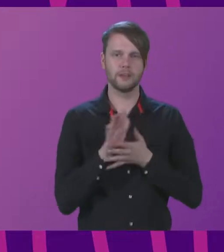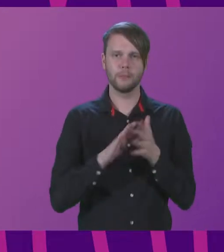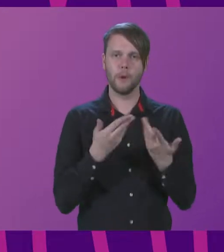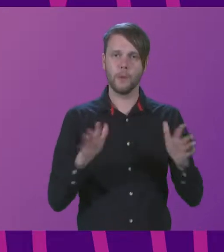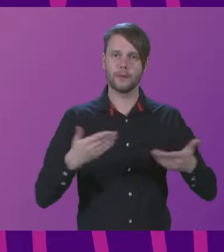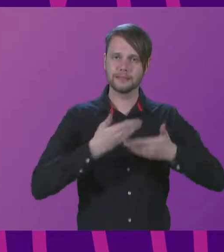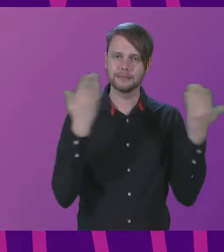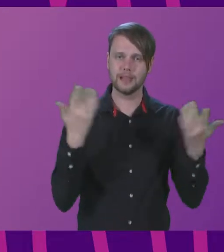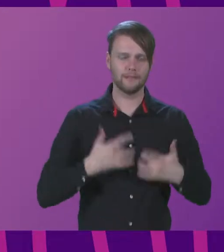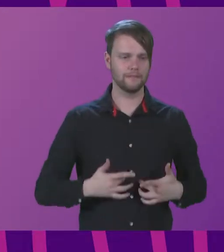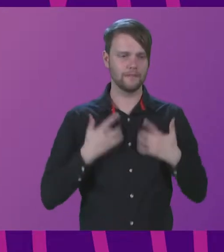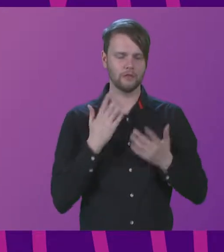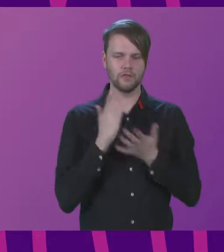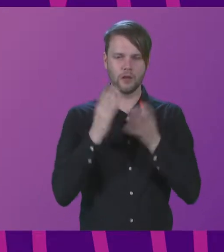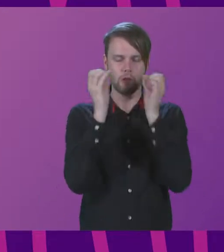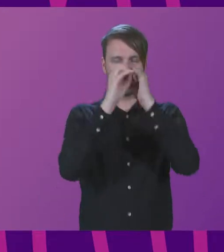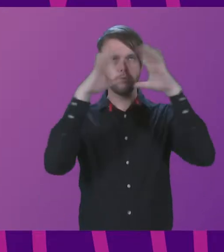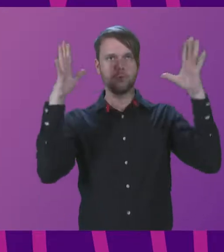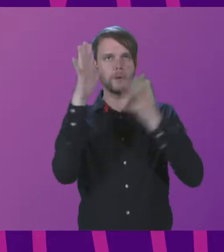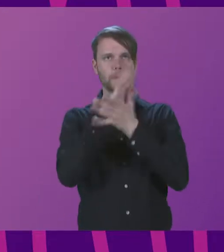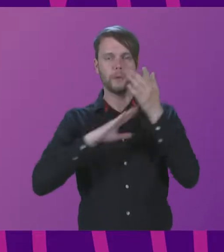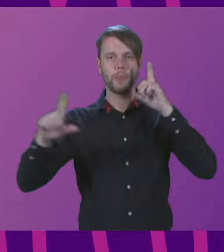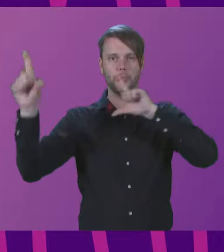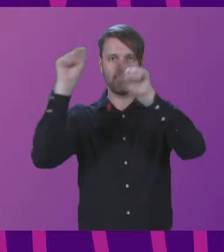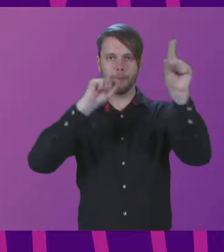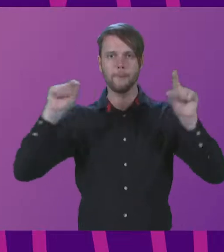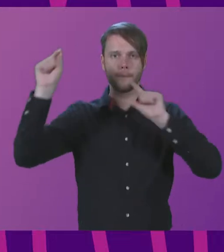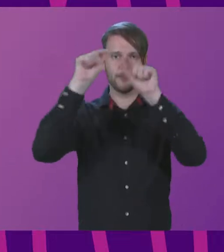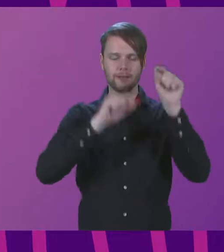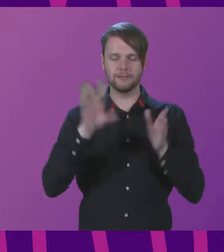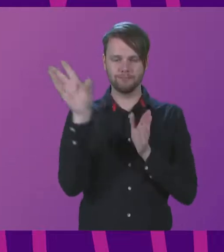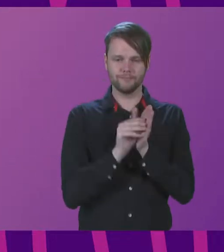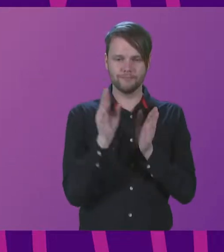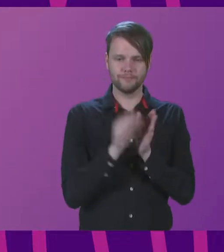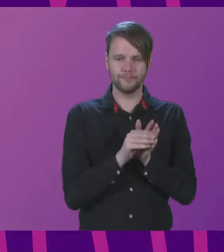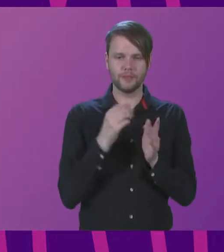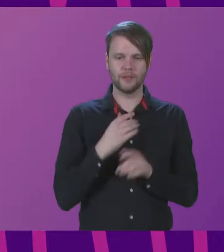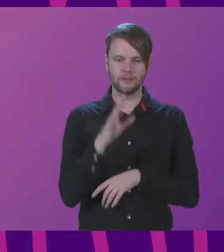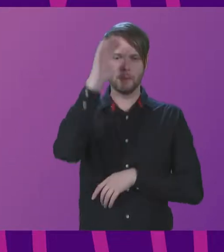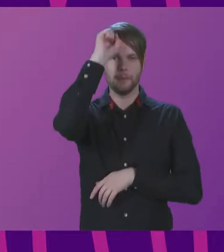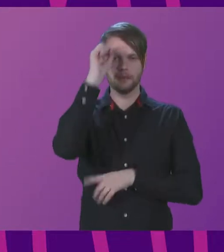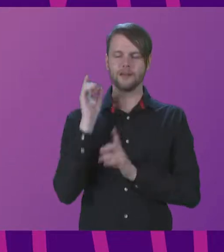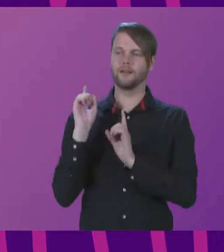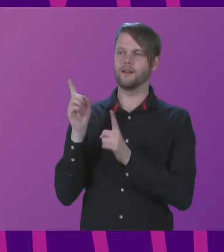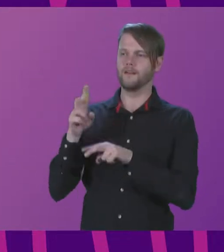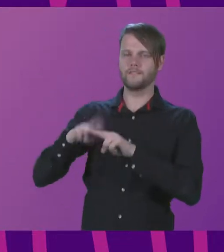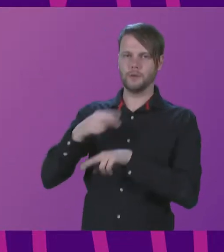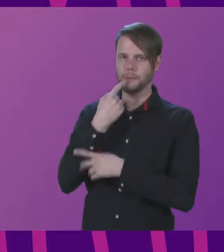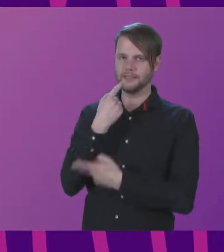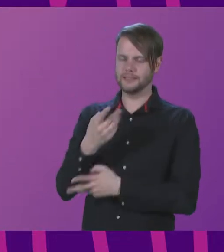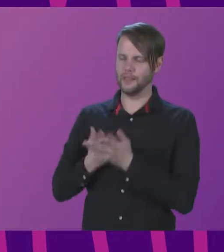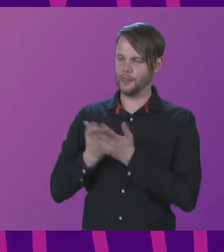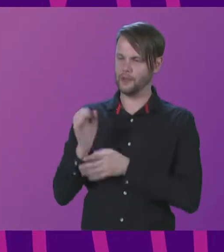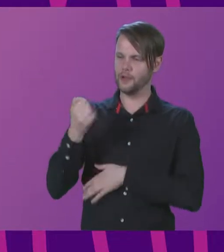day and left us with that very vivid image of the birds with the cassette tape, which I was glad Fiona reminded us of in her